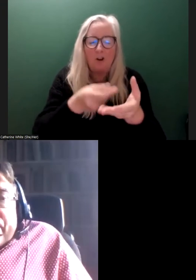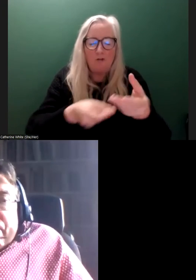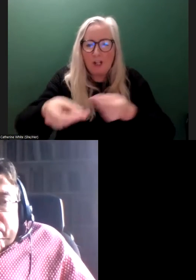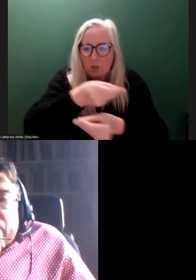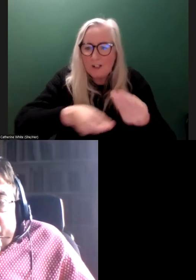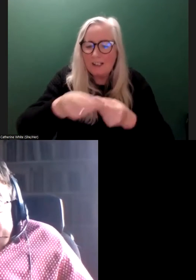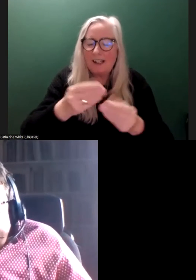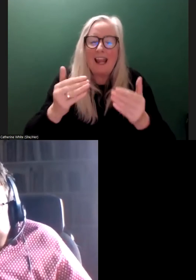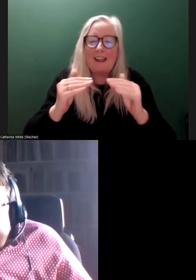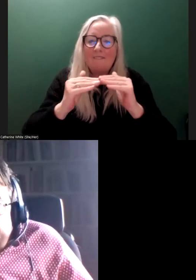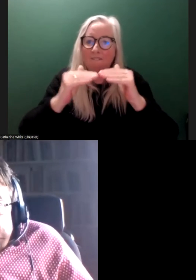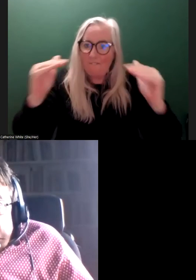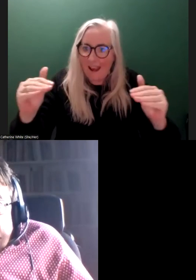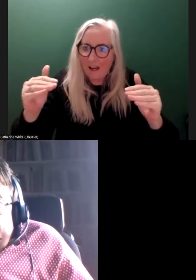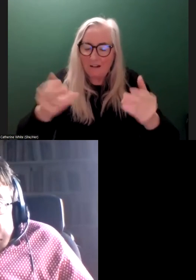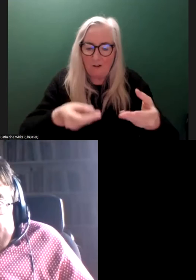a fairness of resources.